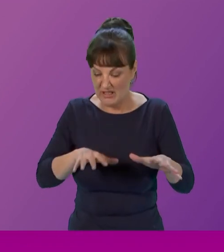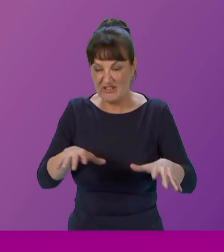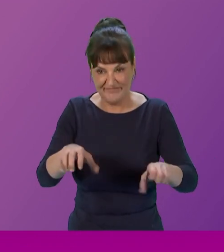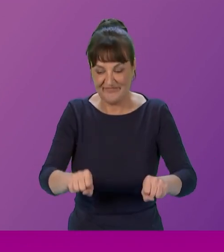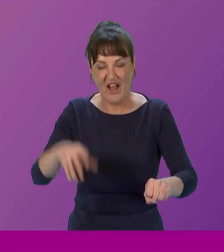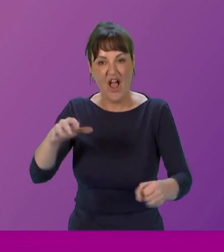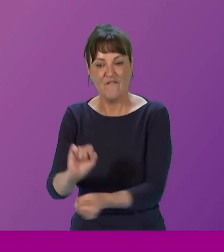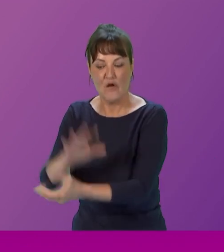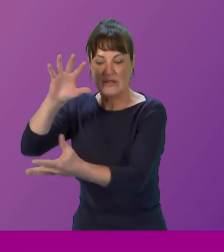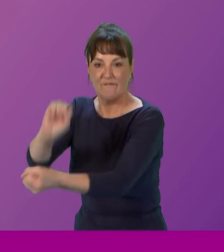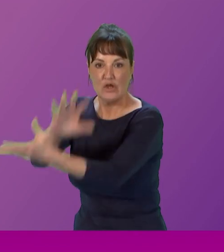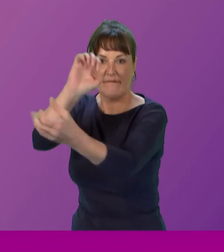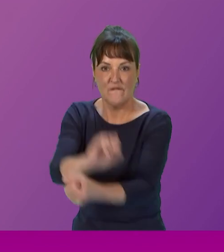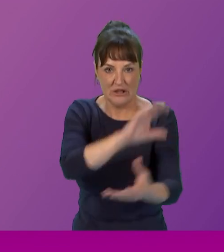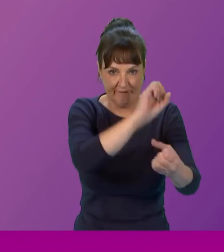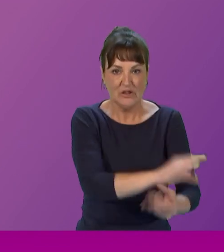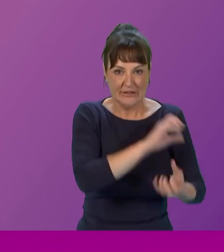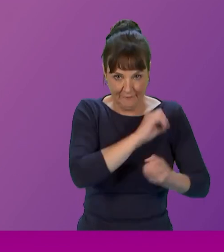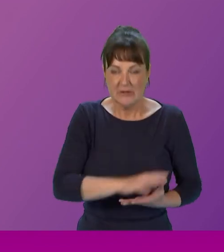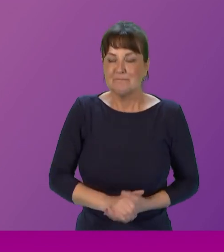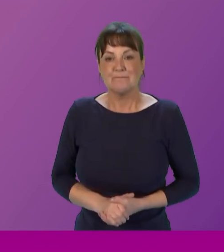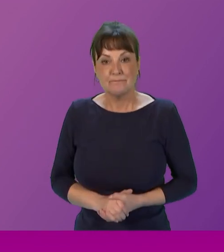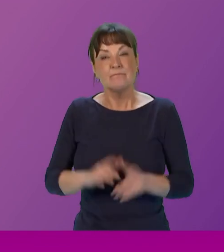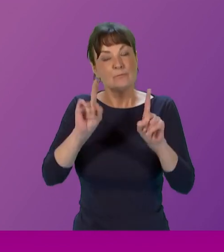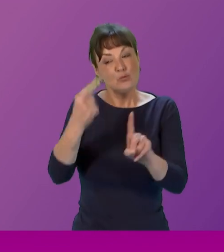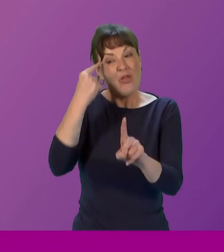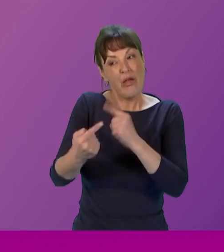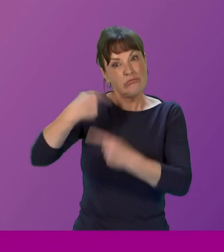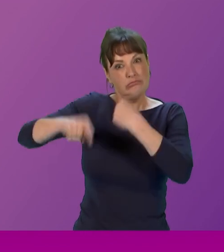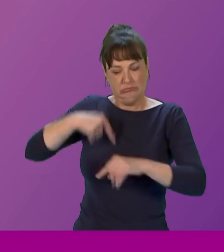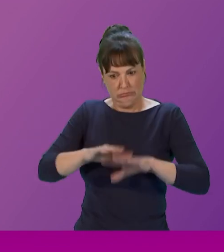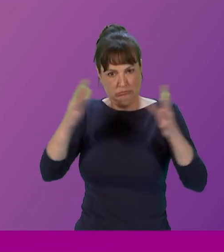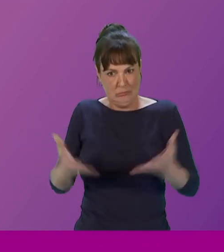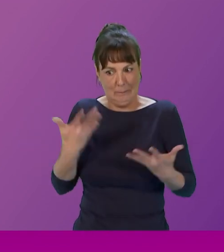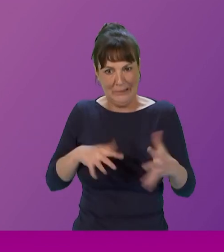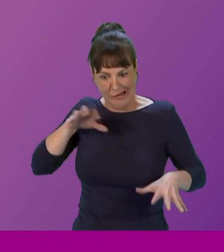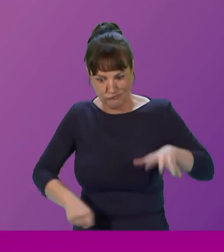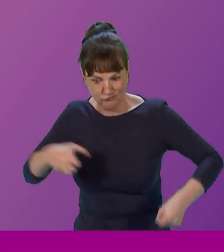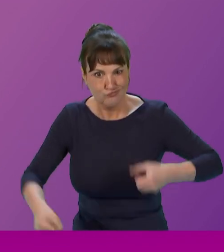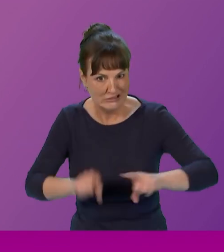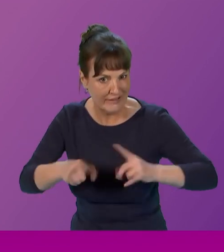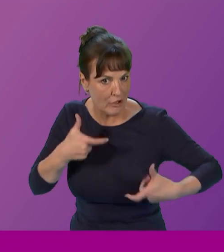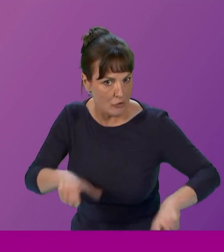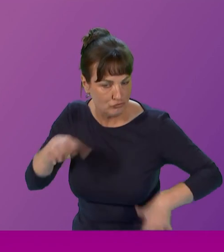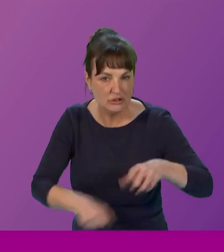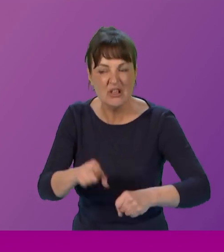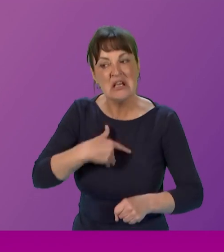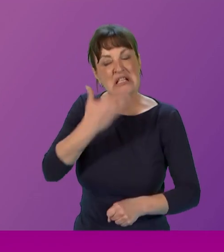specific acts and periods of colonialism in the global south which are deemed long over